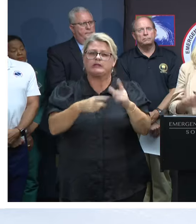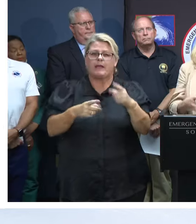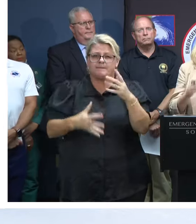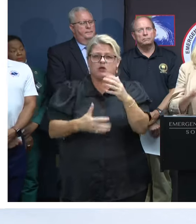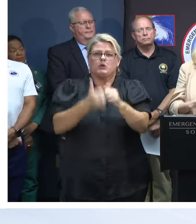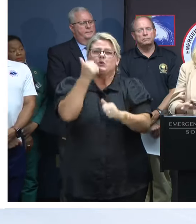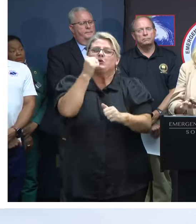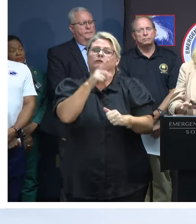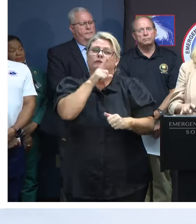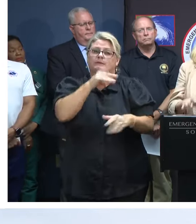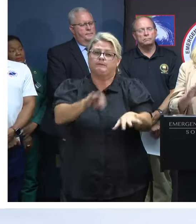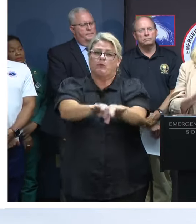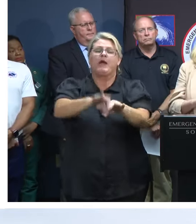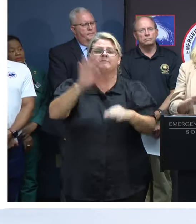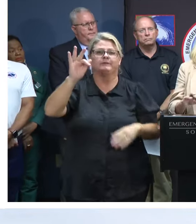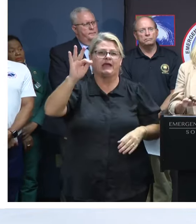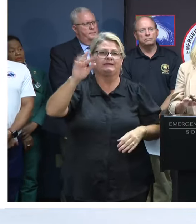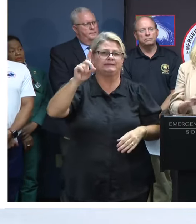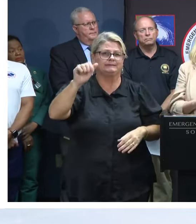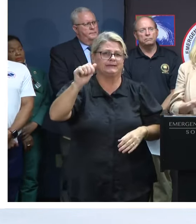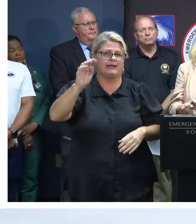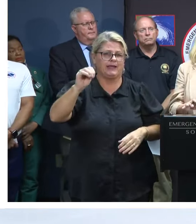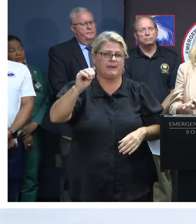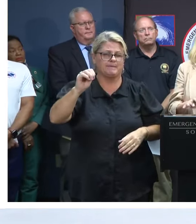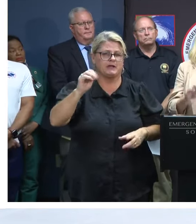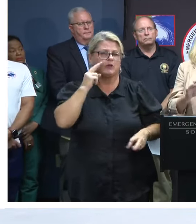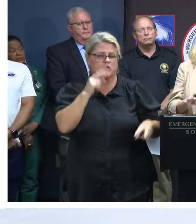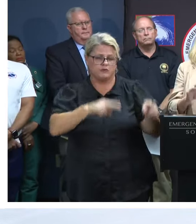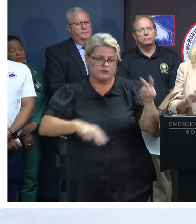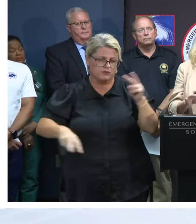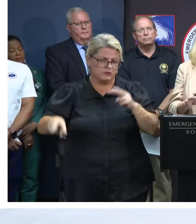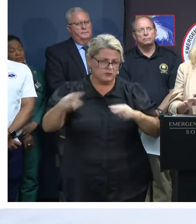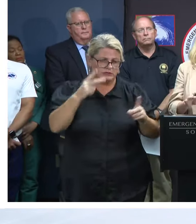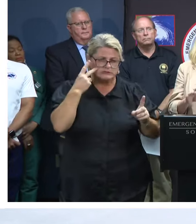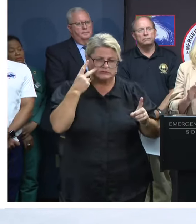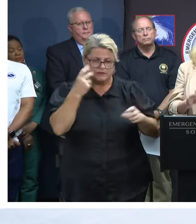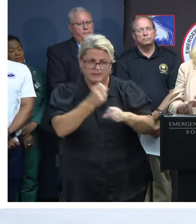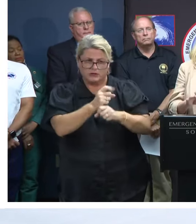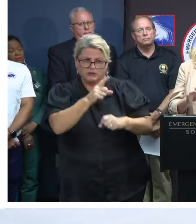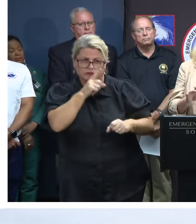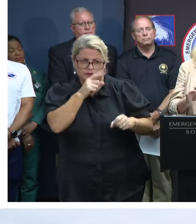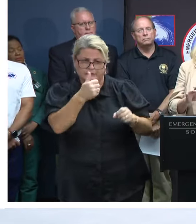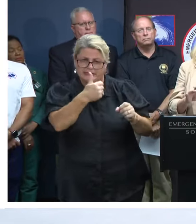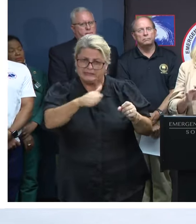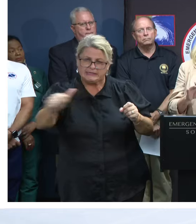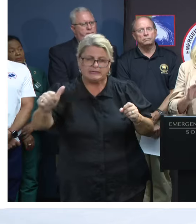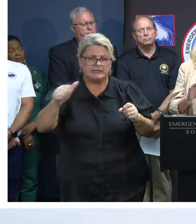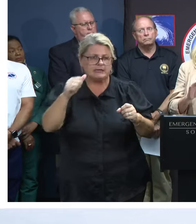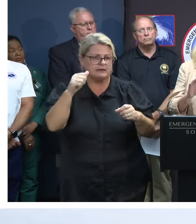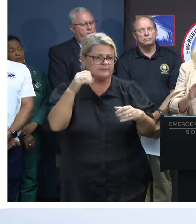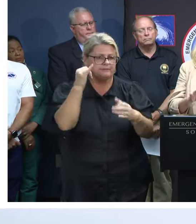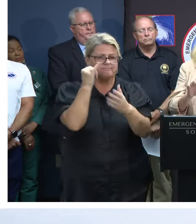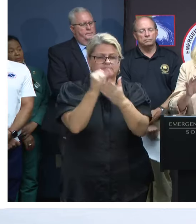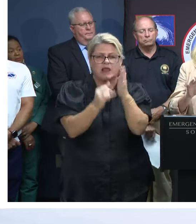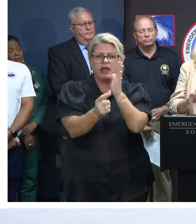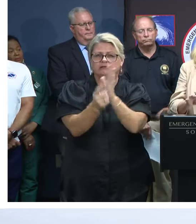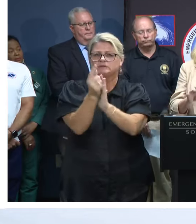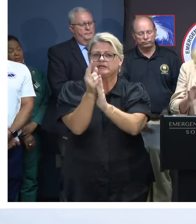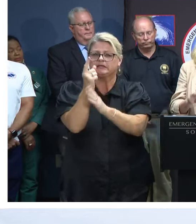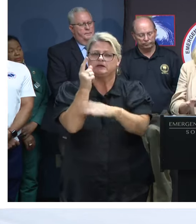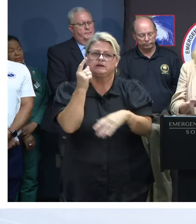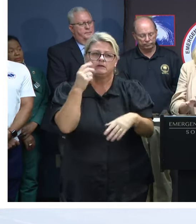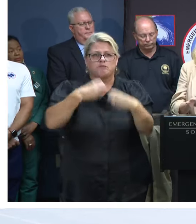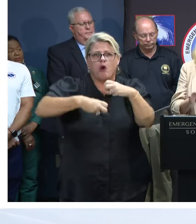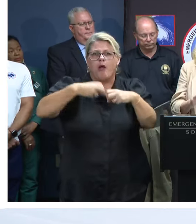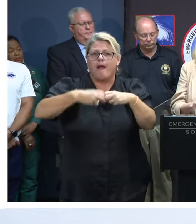wanted to get out in the field, engage the condition, and look and see if there were any last efforts